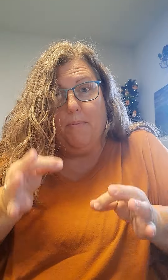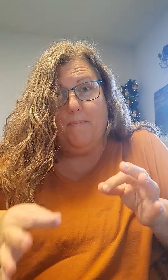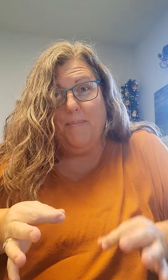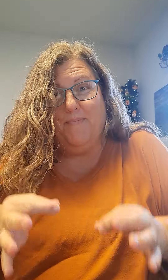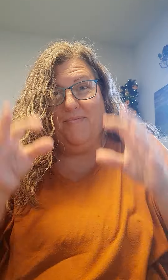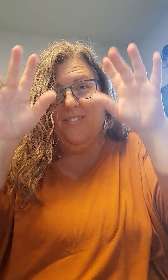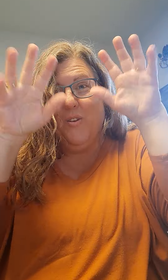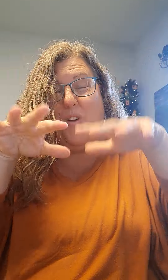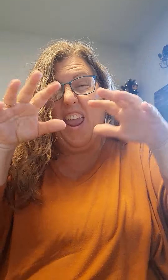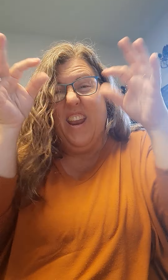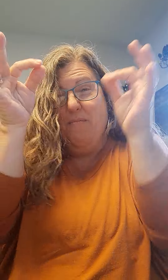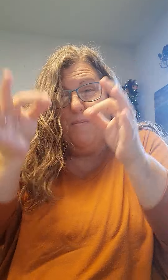Rain.